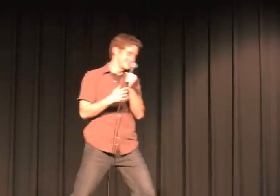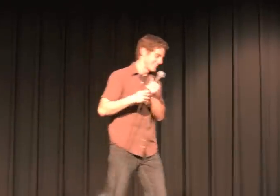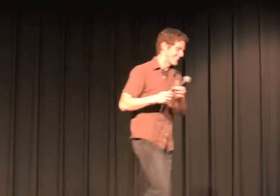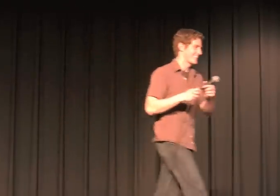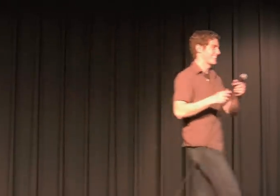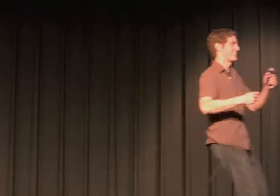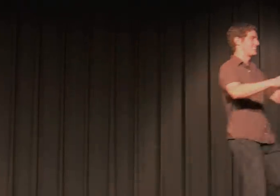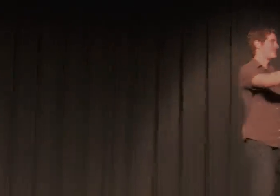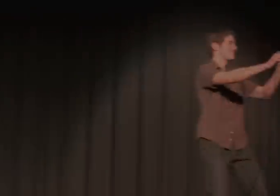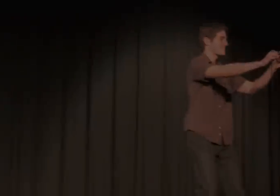we go. go. Fall.